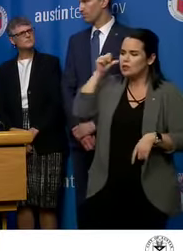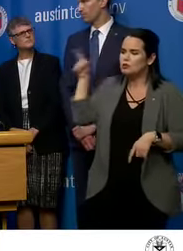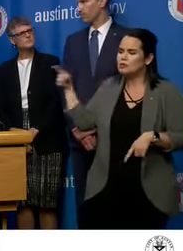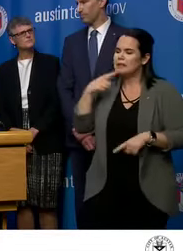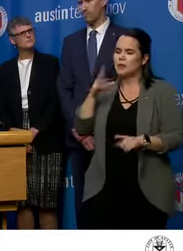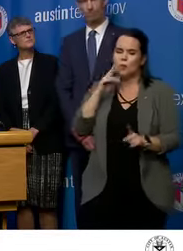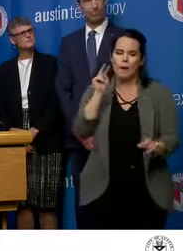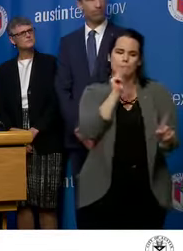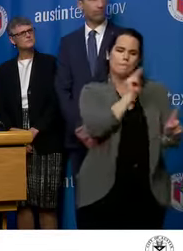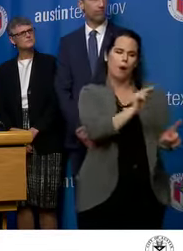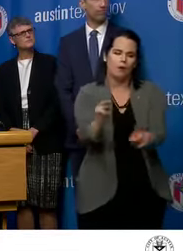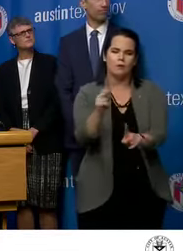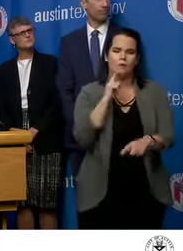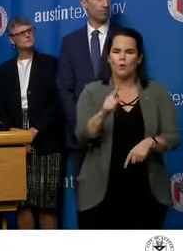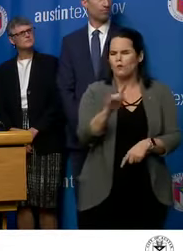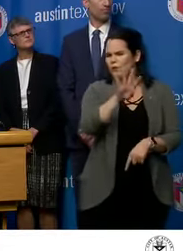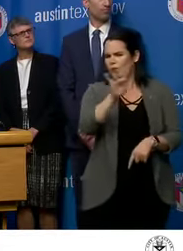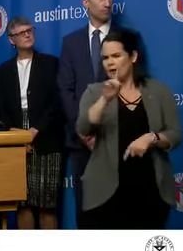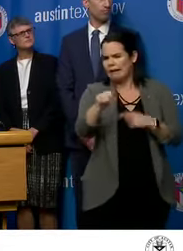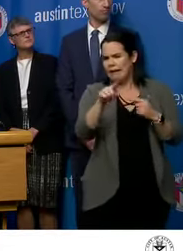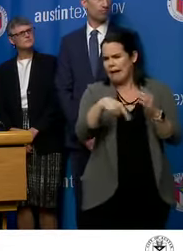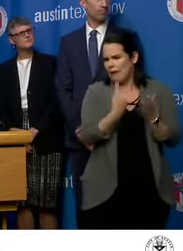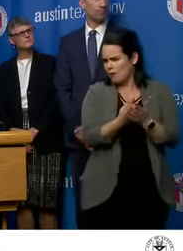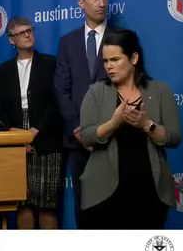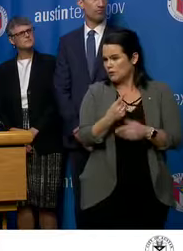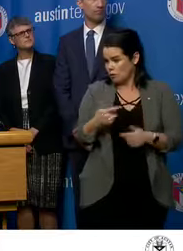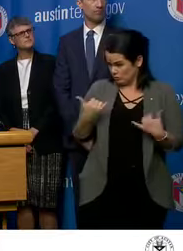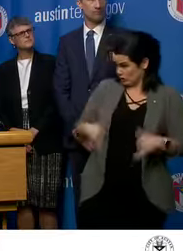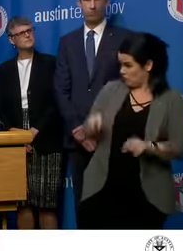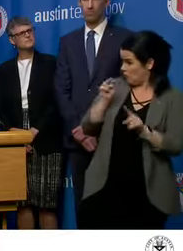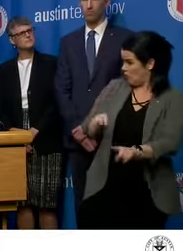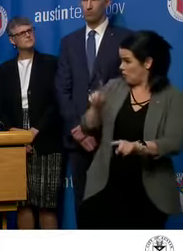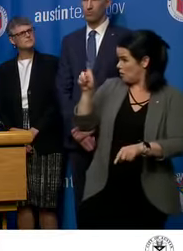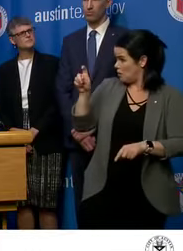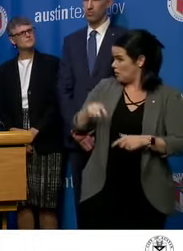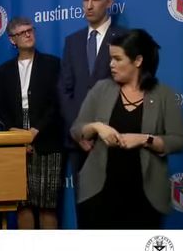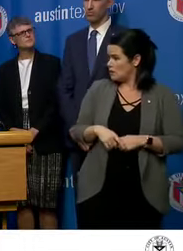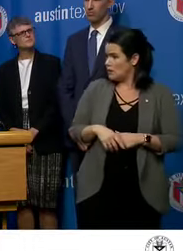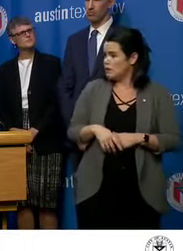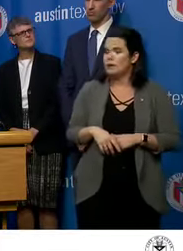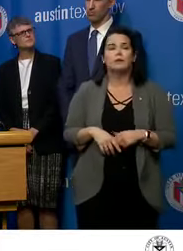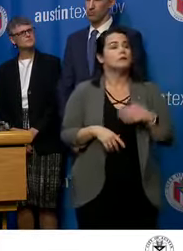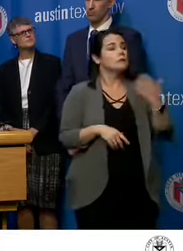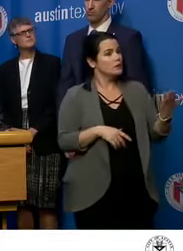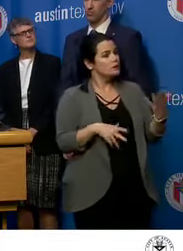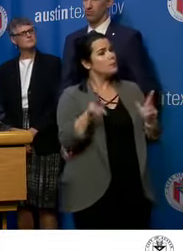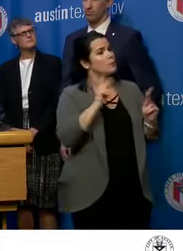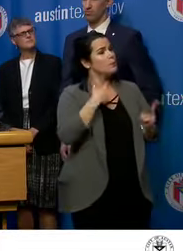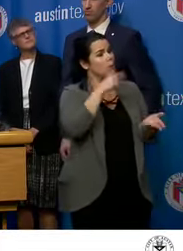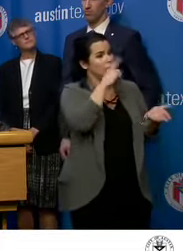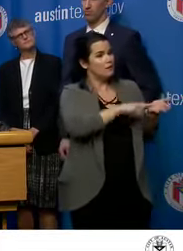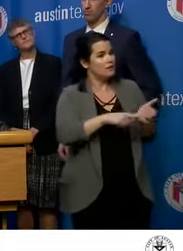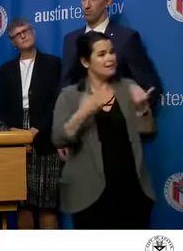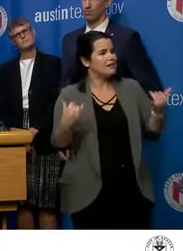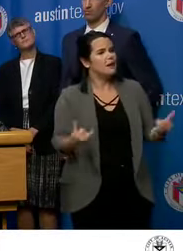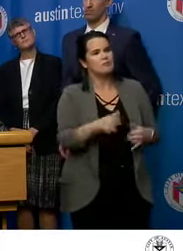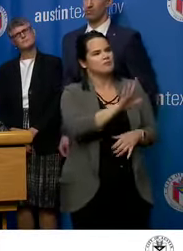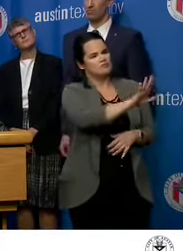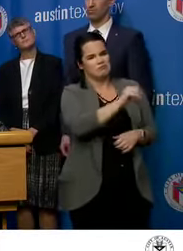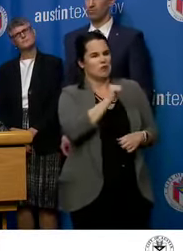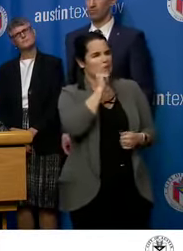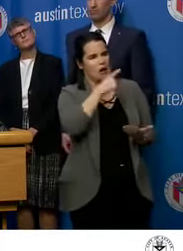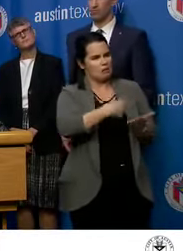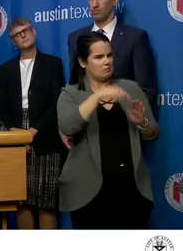monitored for 48 hours. Are they still being monitored? Uh, the, the individuals under investigation, we're not going to discuss